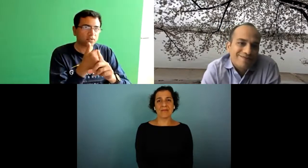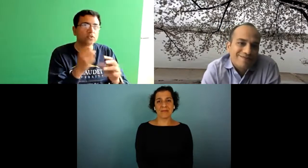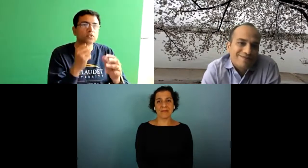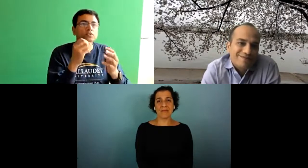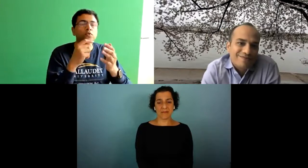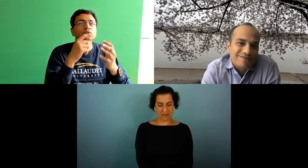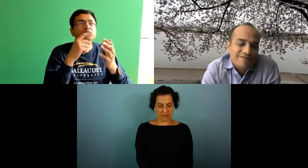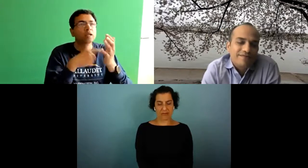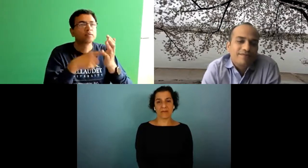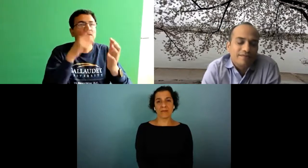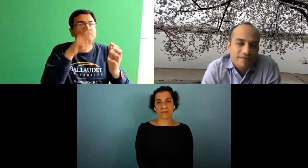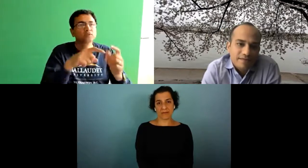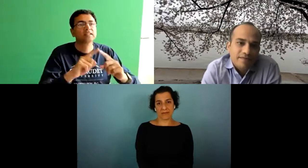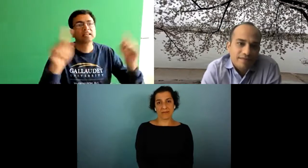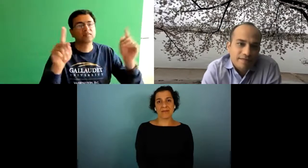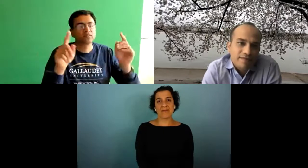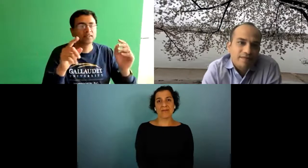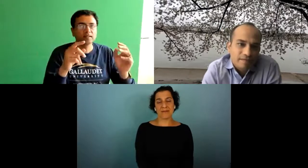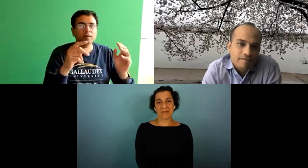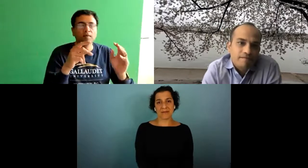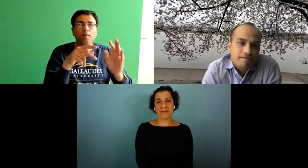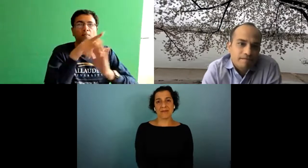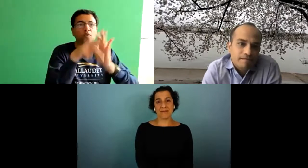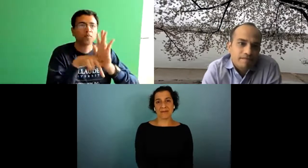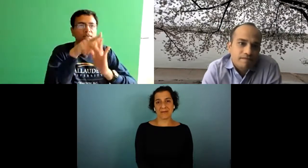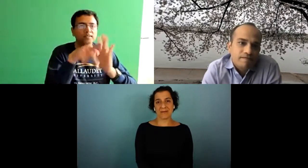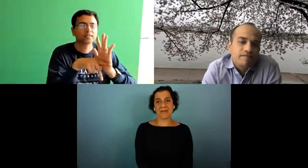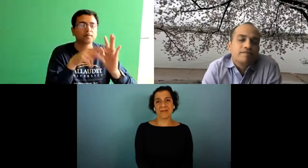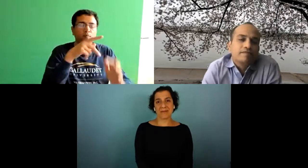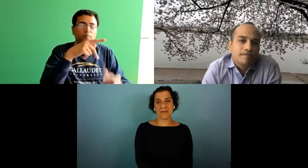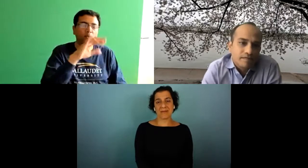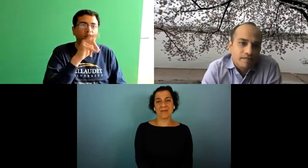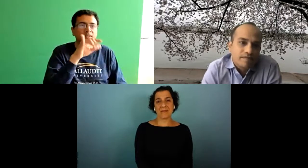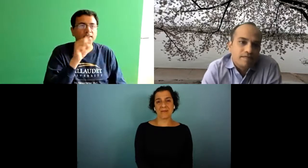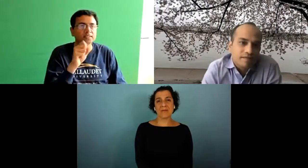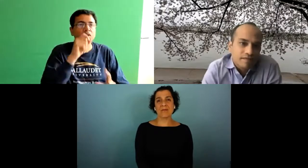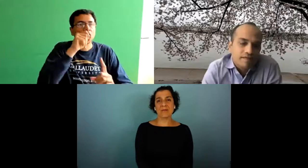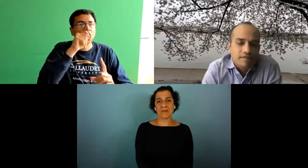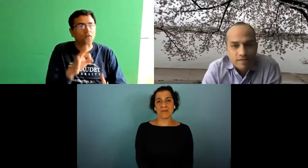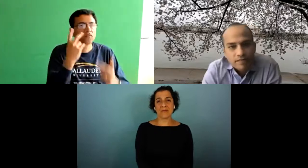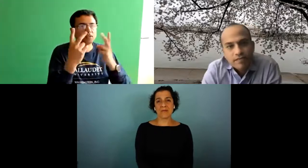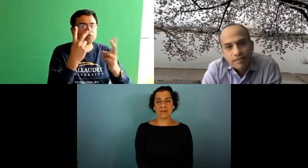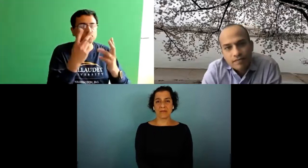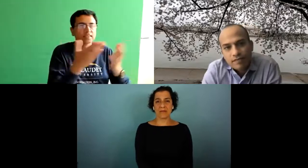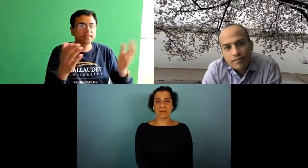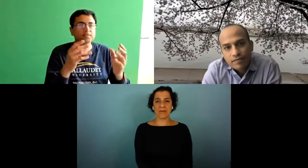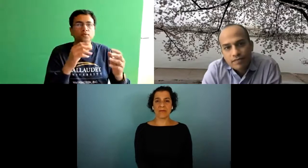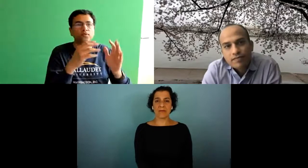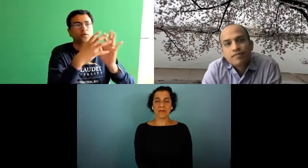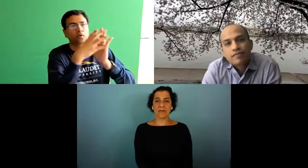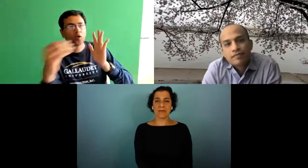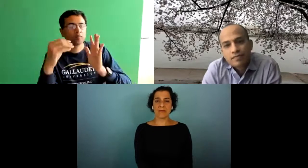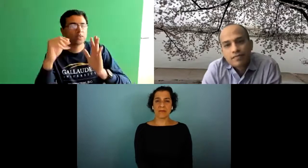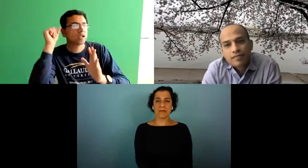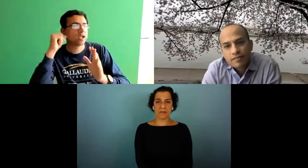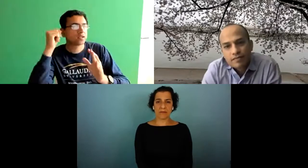transparency so that you could get a sense of how near or far a speaker was so you have to think about what the principles